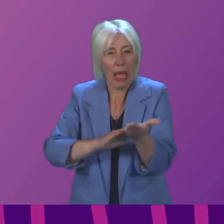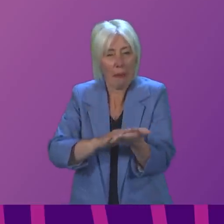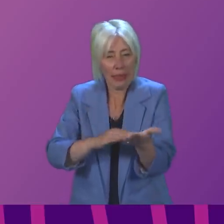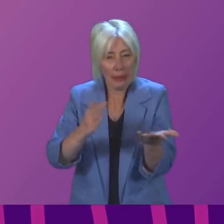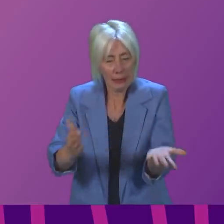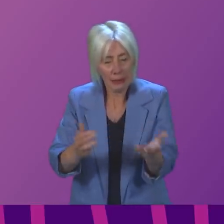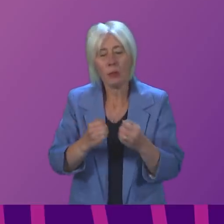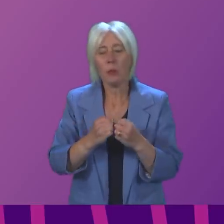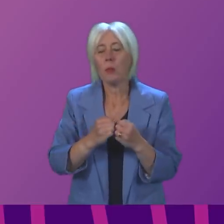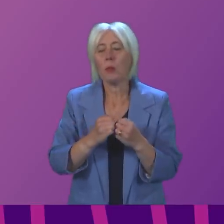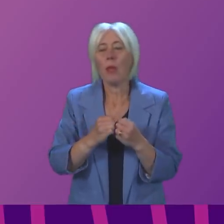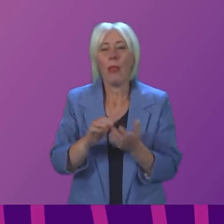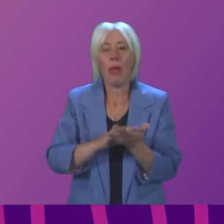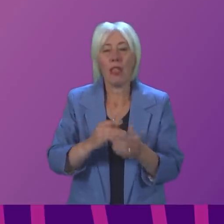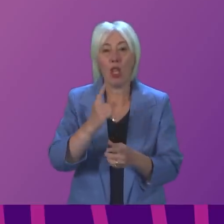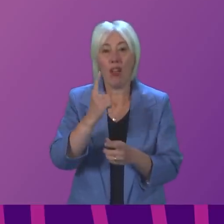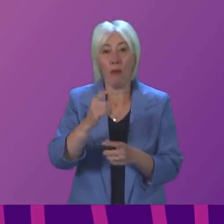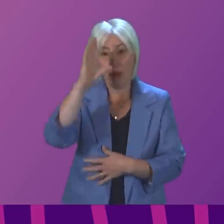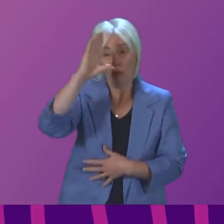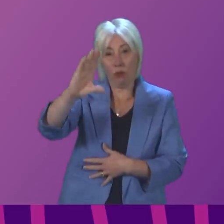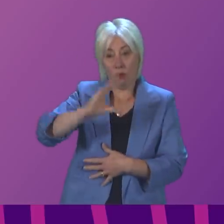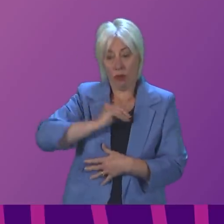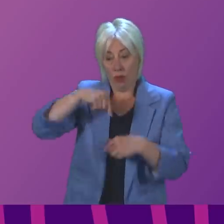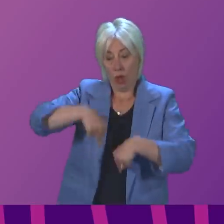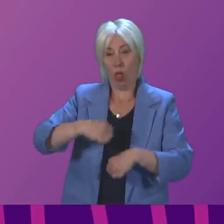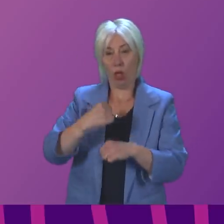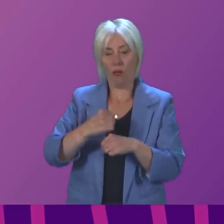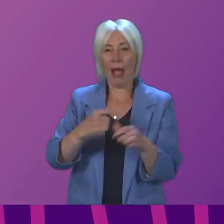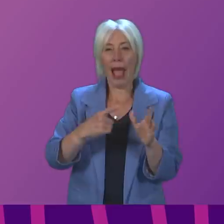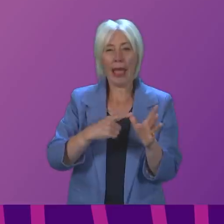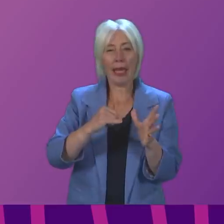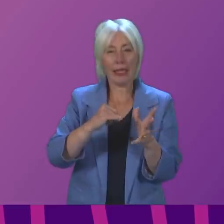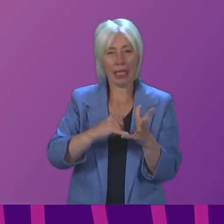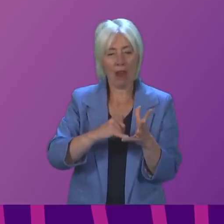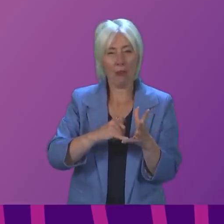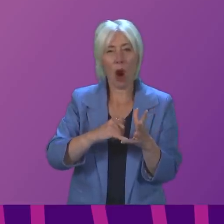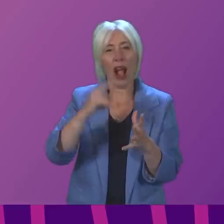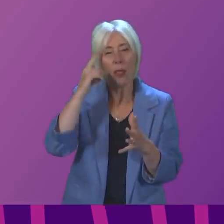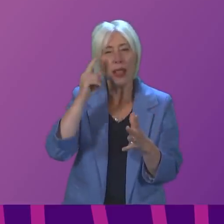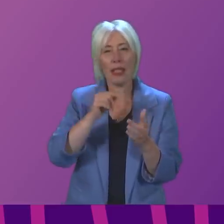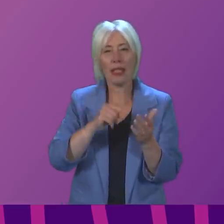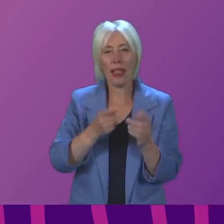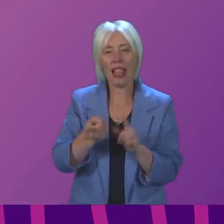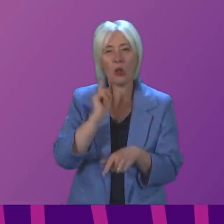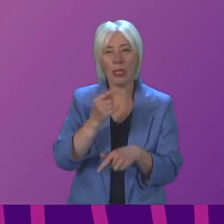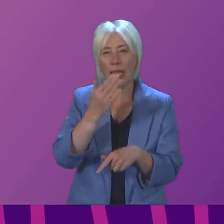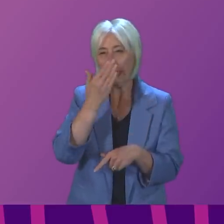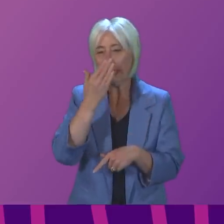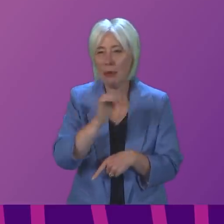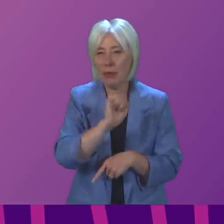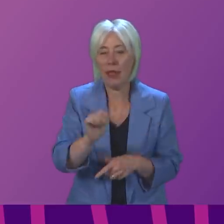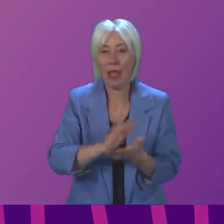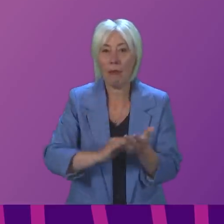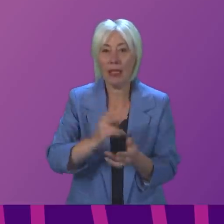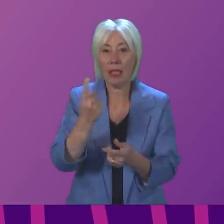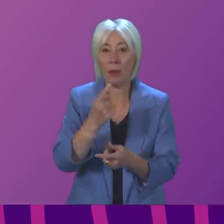presiding officer. When one of these notices comes to government, think Anna Sarwar gave the impression last week that that signified